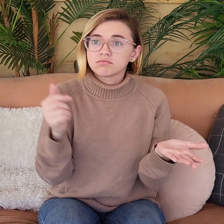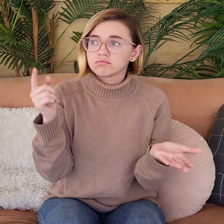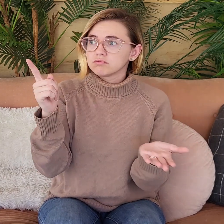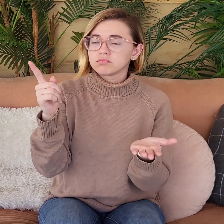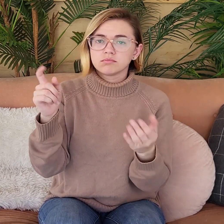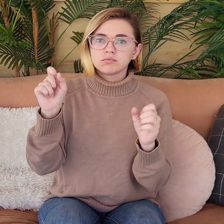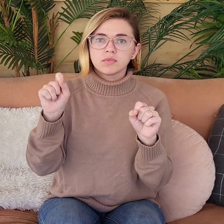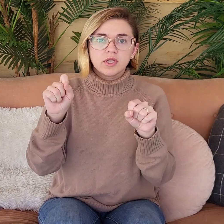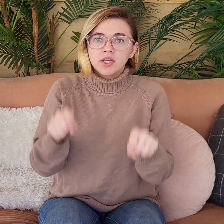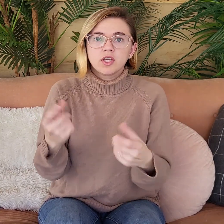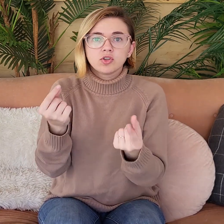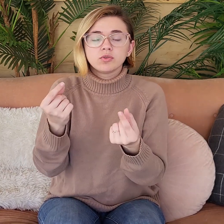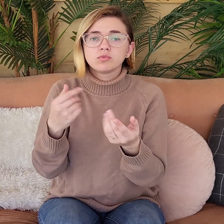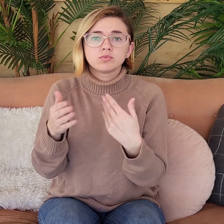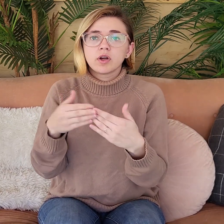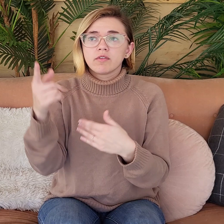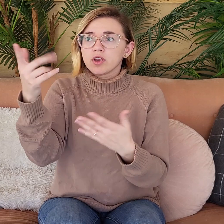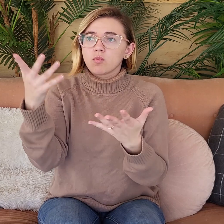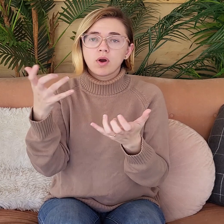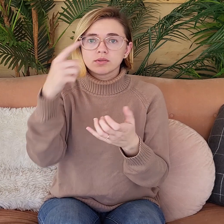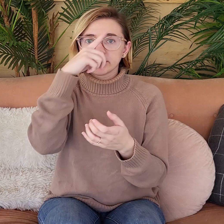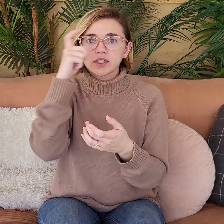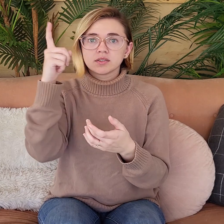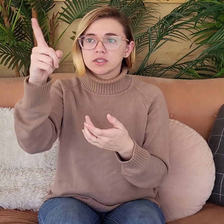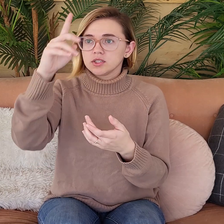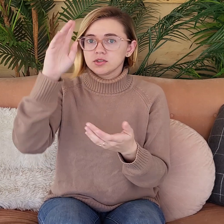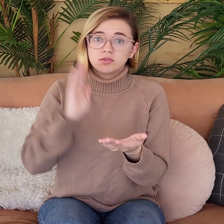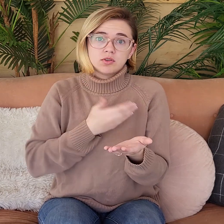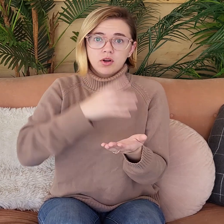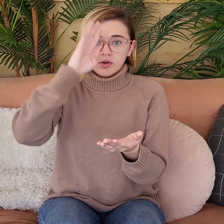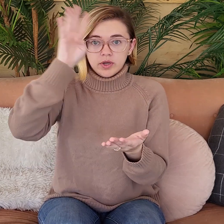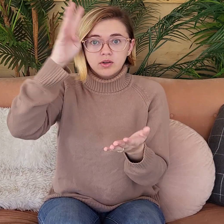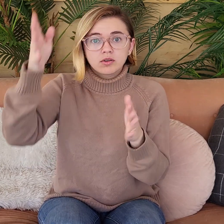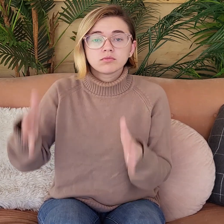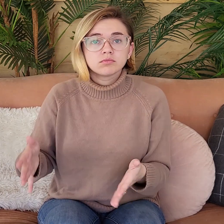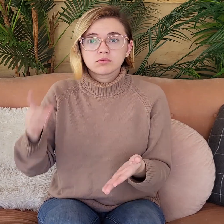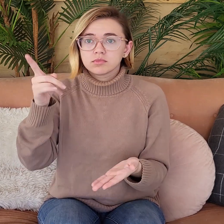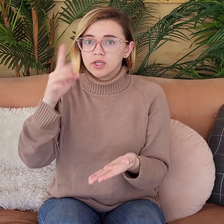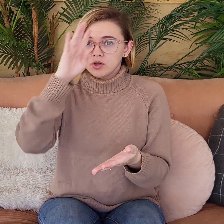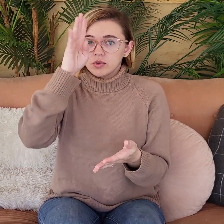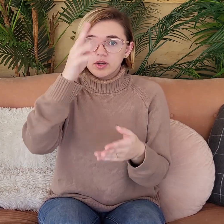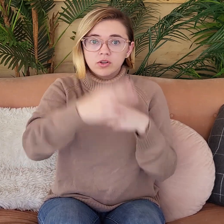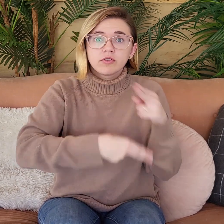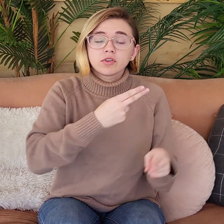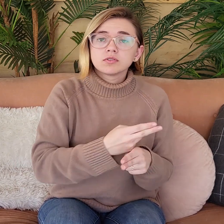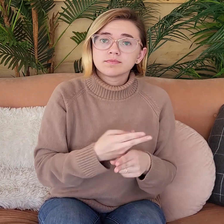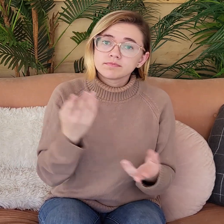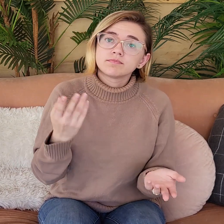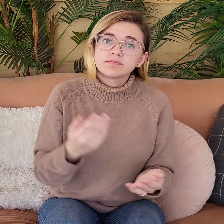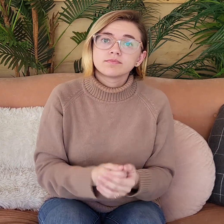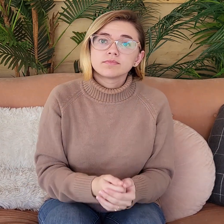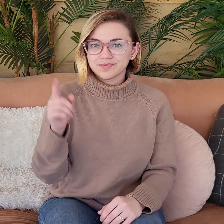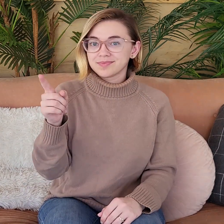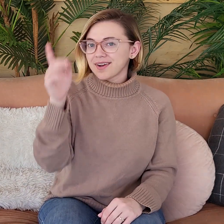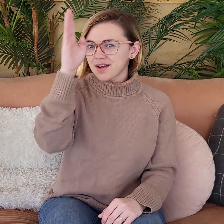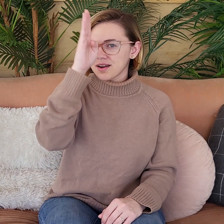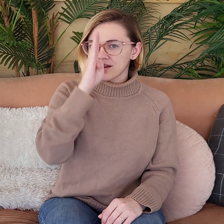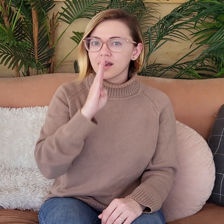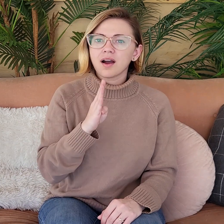set of rules. So God, He can do whatever He wants because He's our Creator and He created the universe.